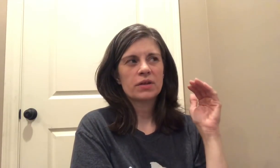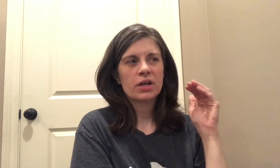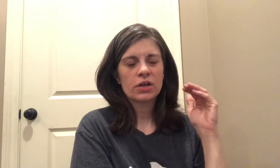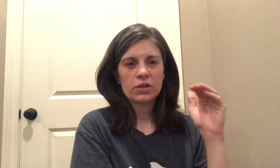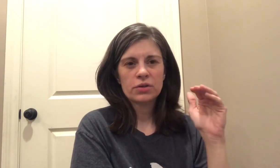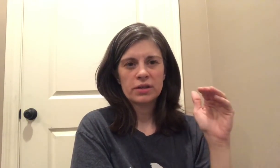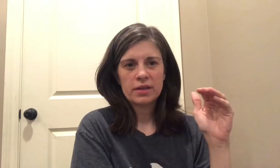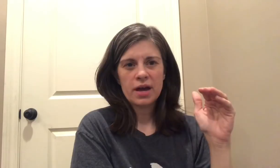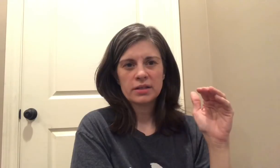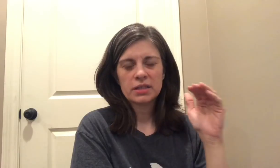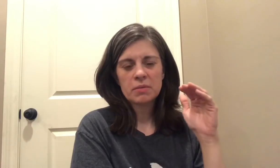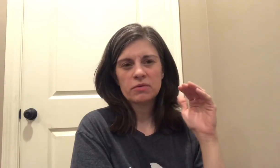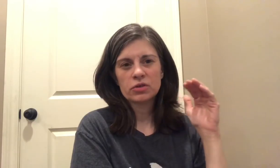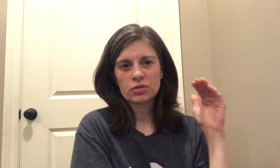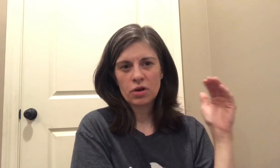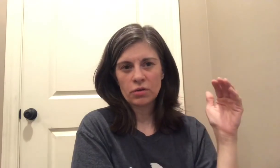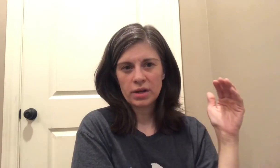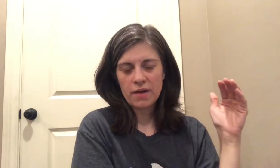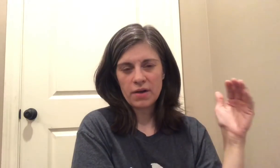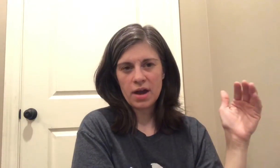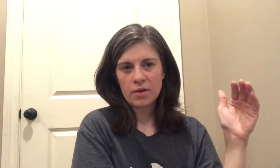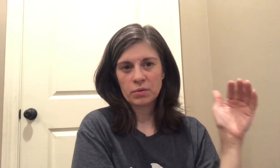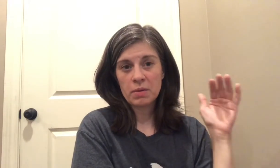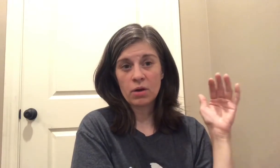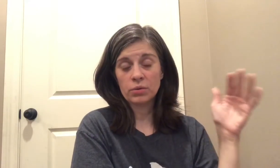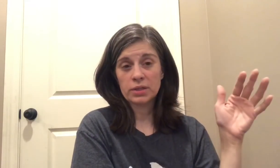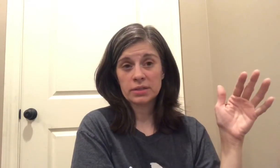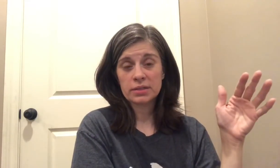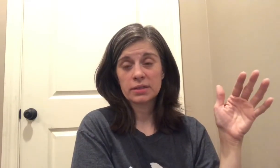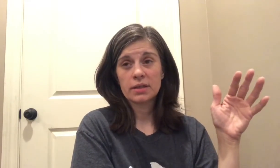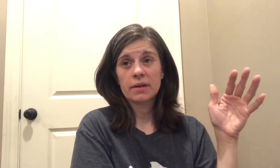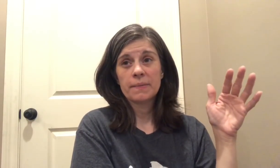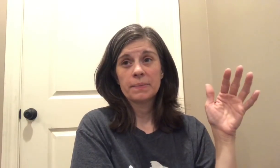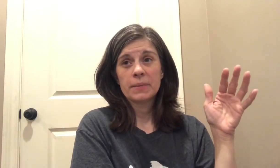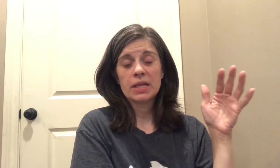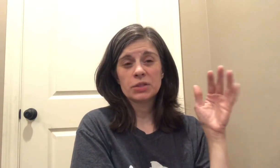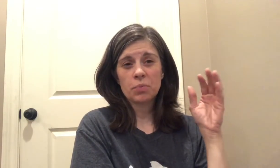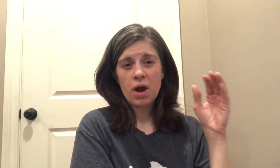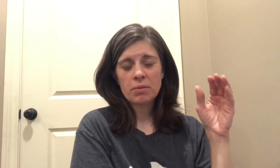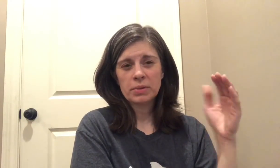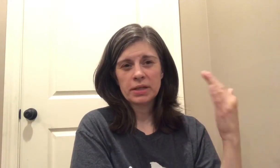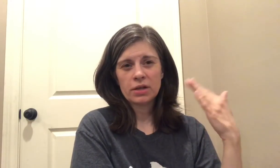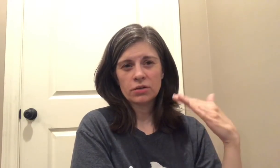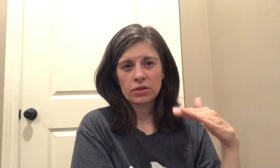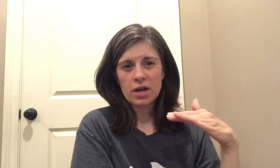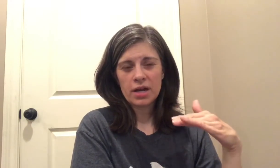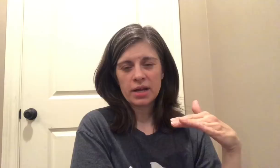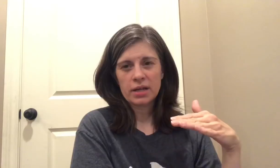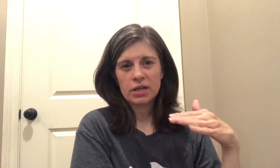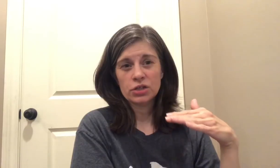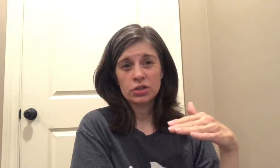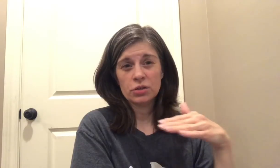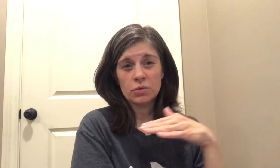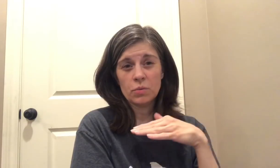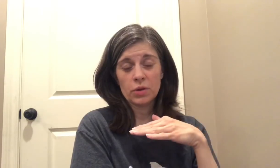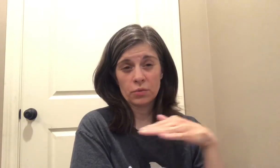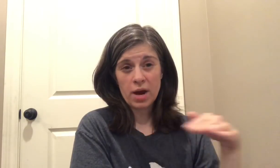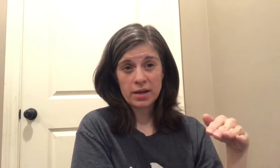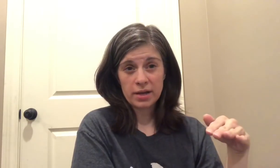concluded that some of the struggle that I've had with my oldest is probably an underlying issue with writing